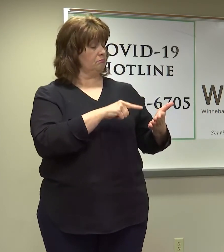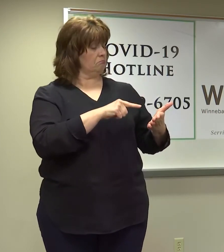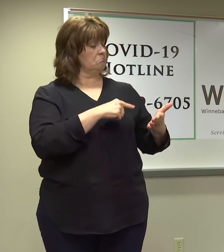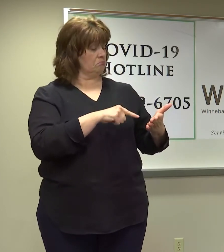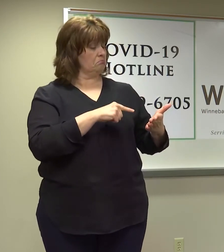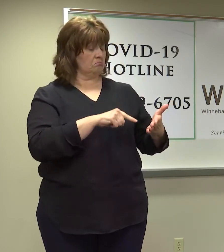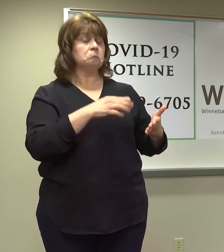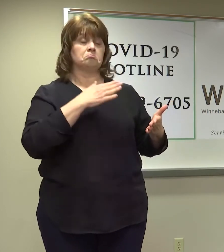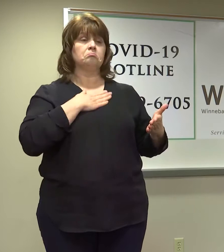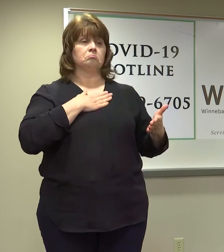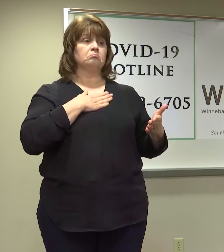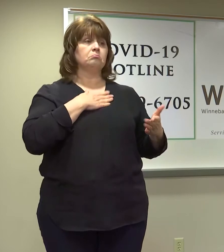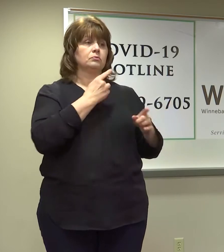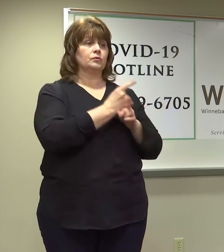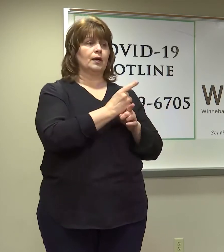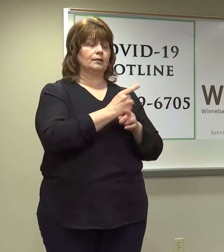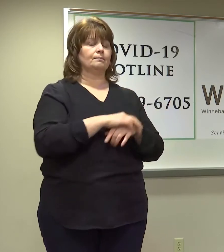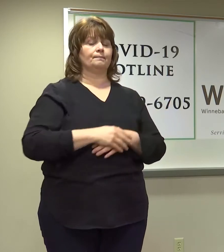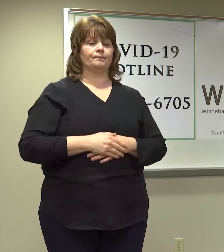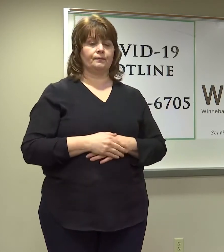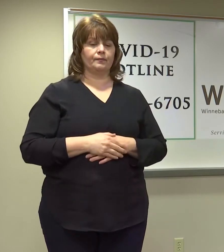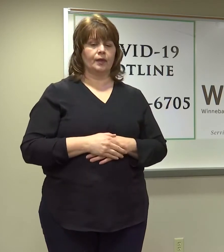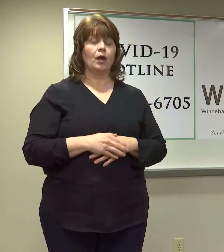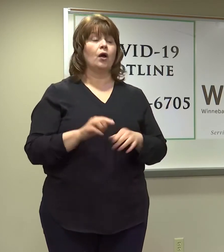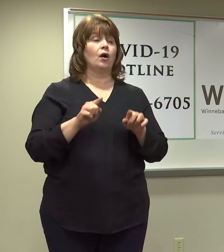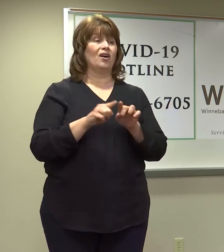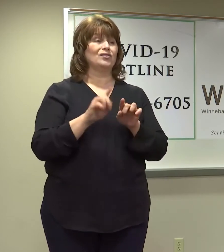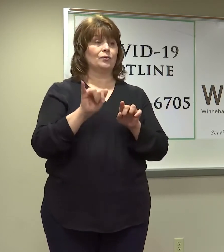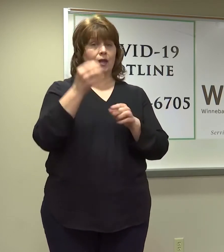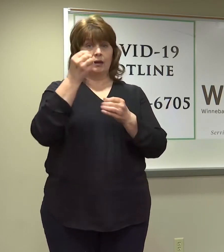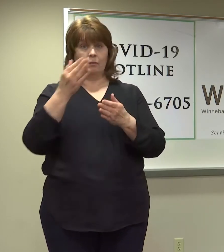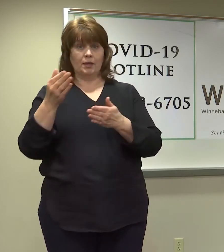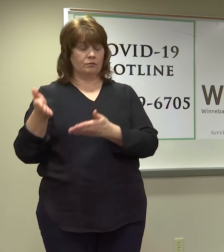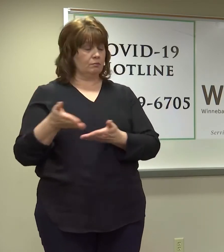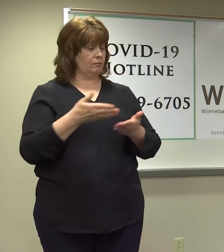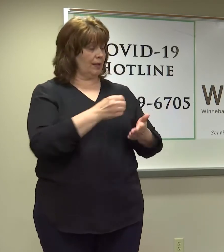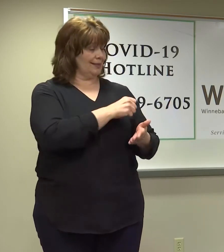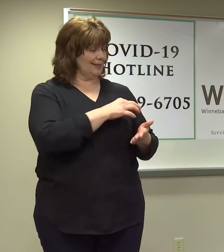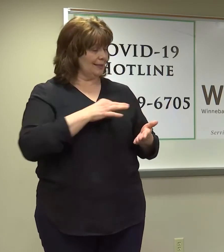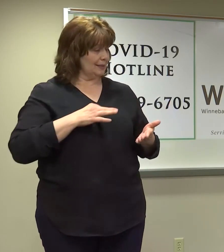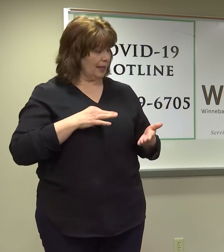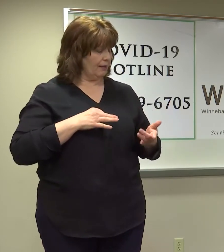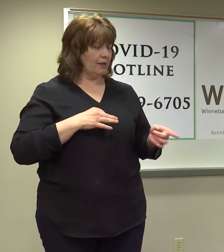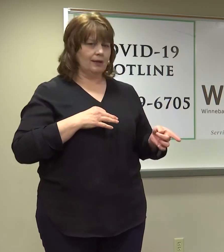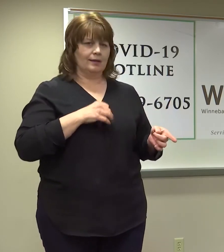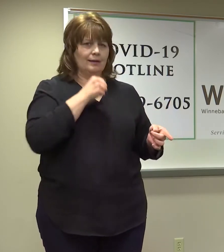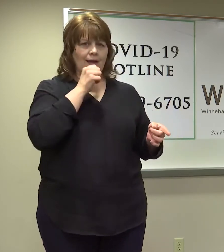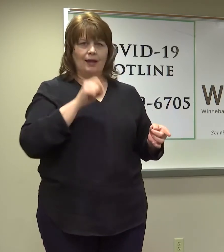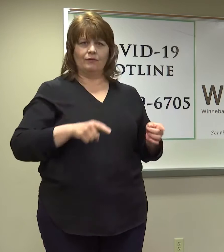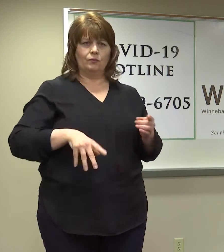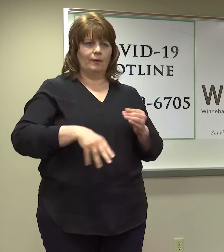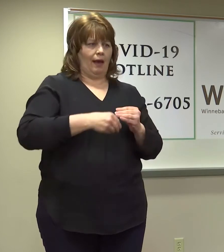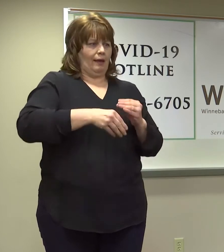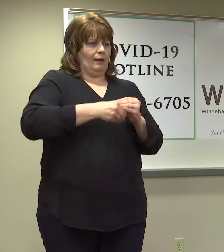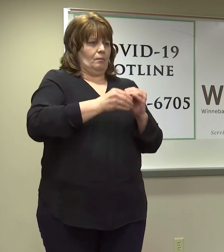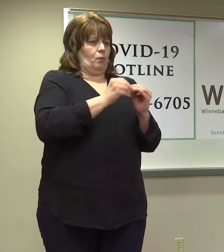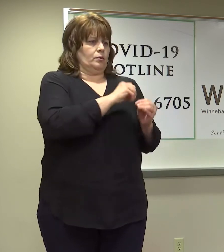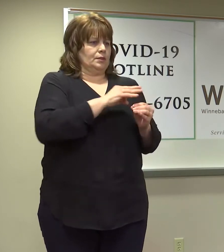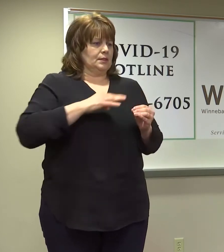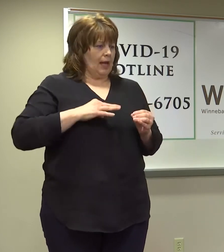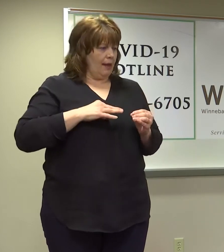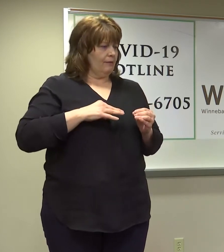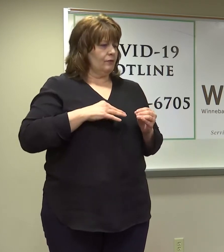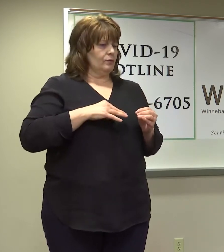efficient use of our staff as well to provide vaccination. Rather than having to staff up appointment scheduling and having people stand in lines like they are in